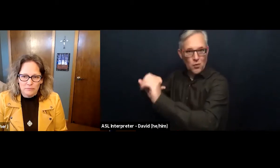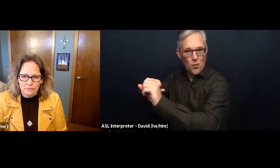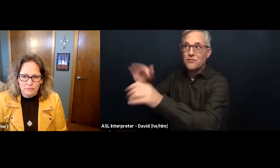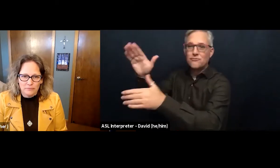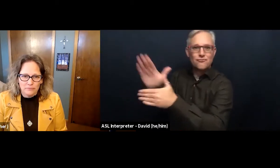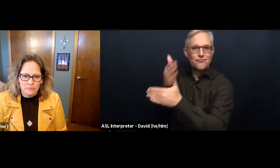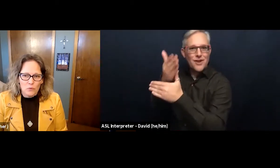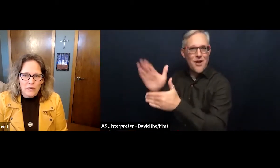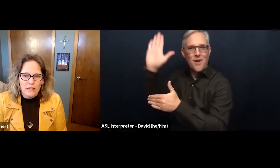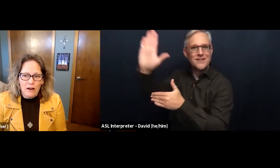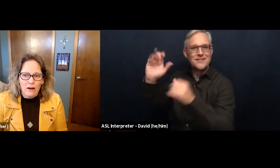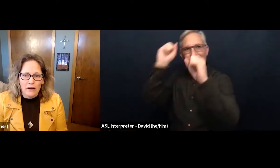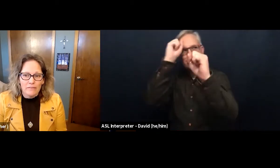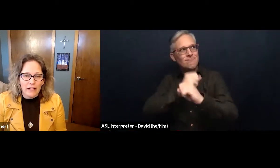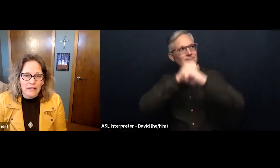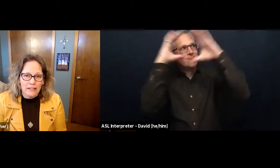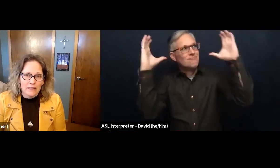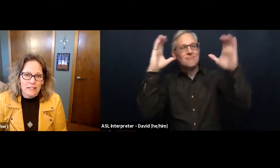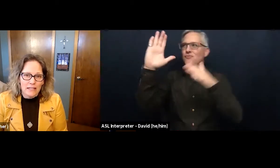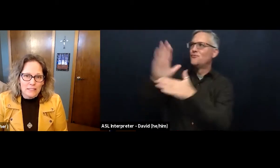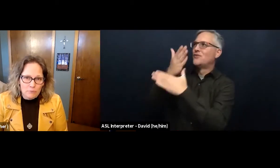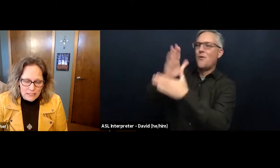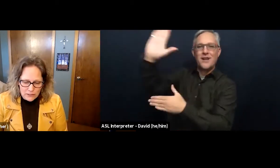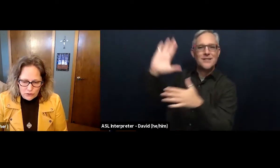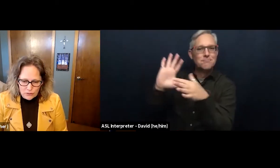We are invited in as messengers.